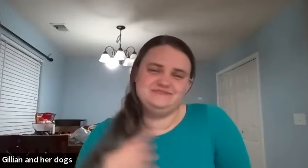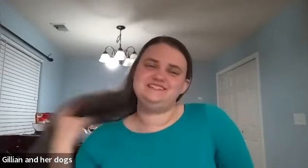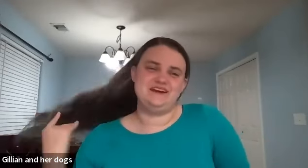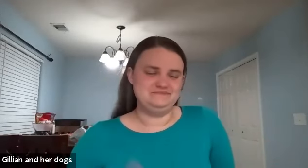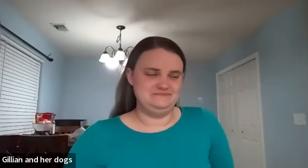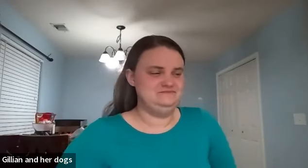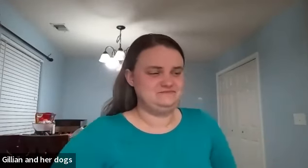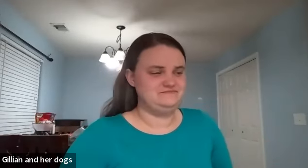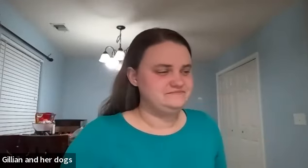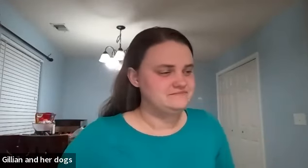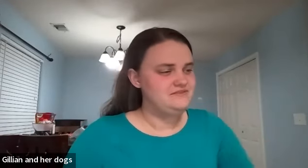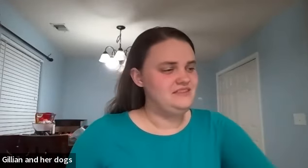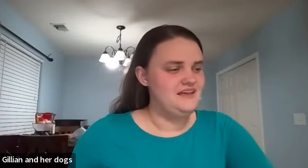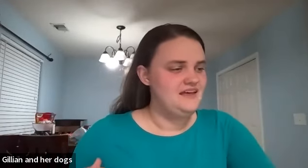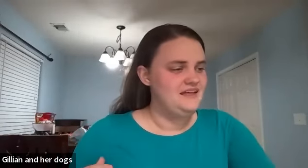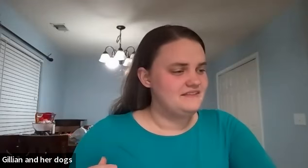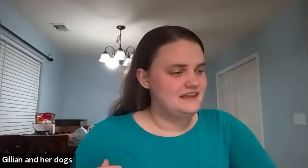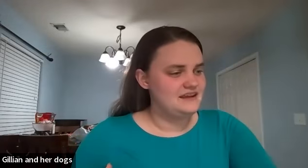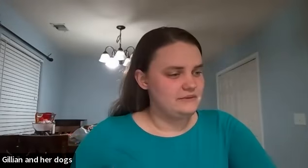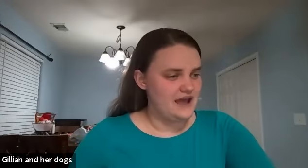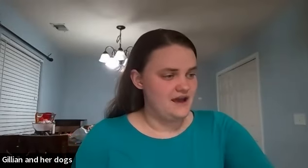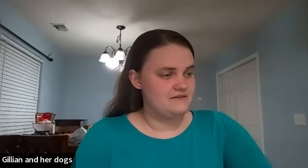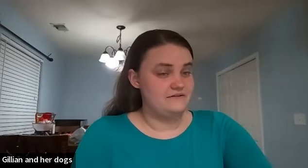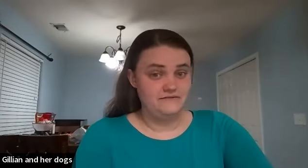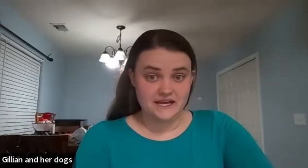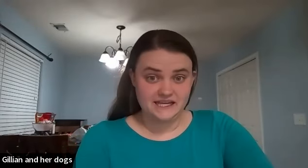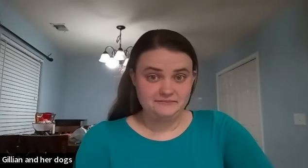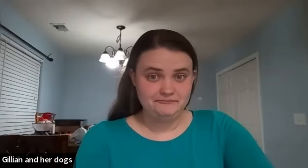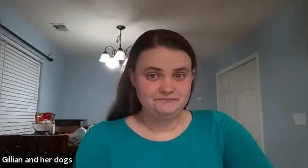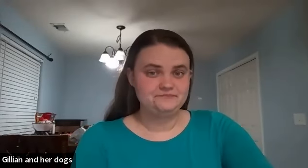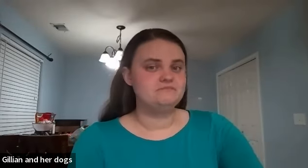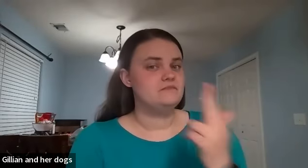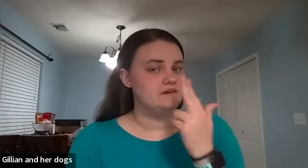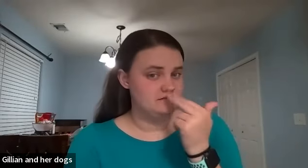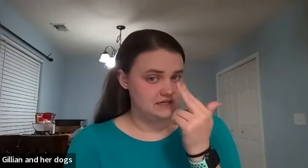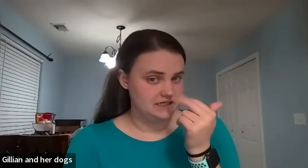so then we have funny funny